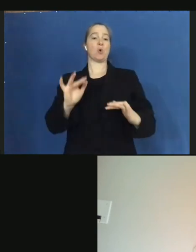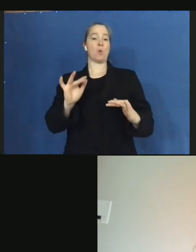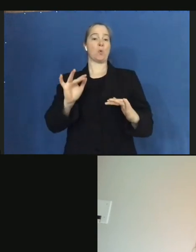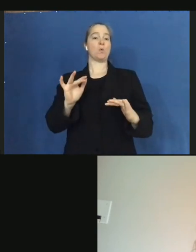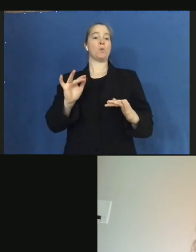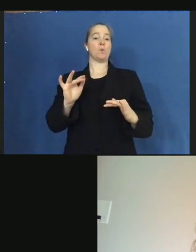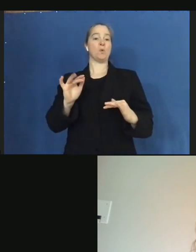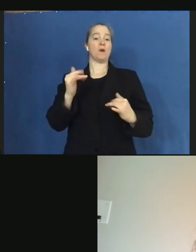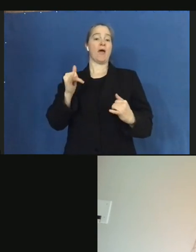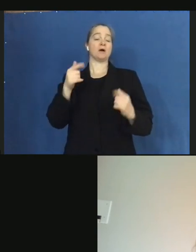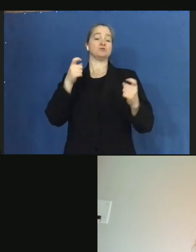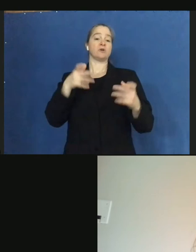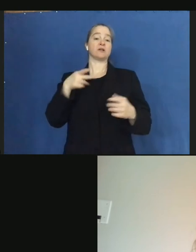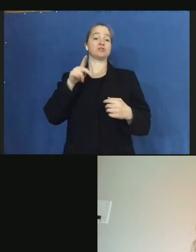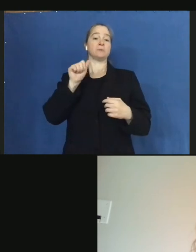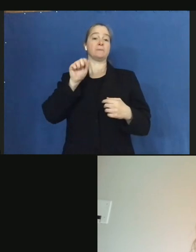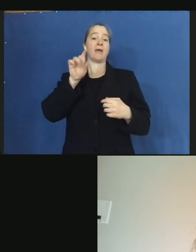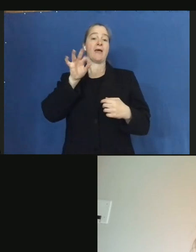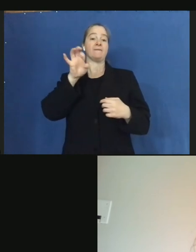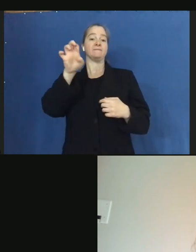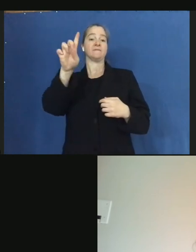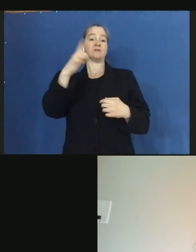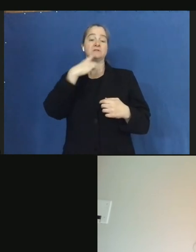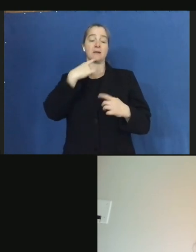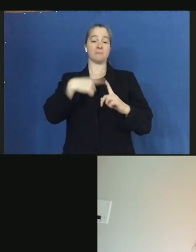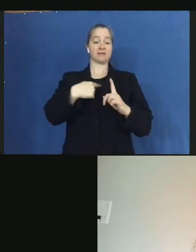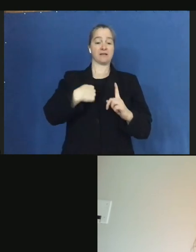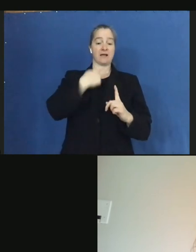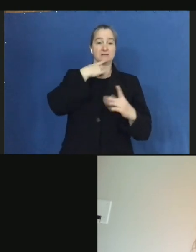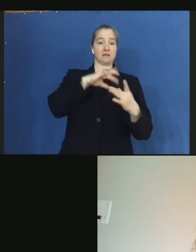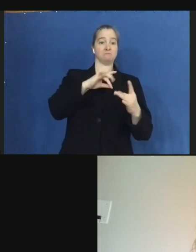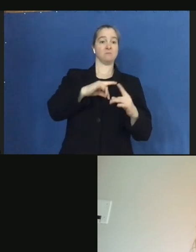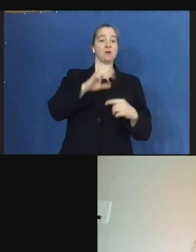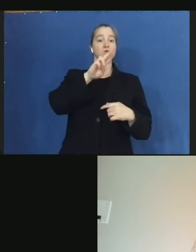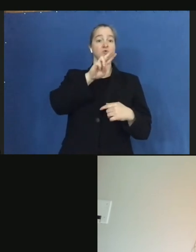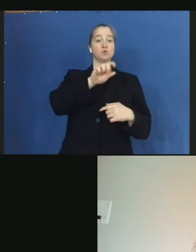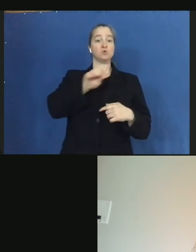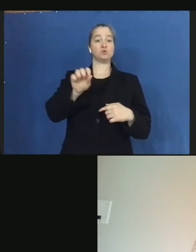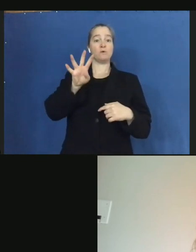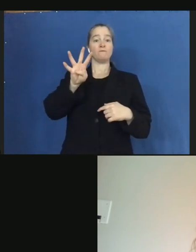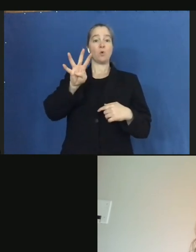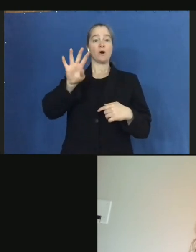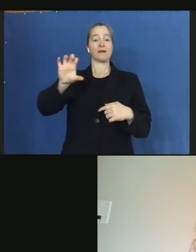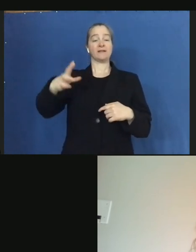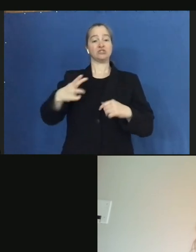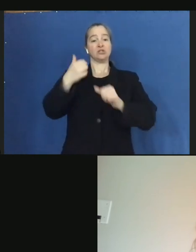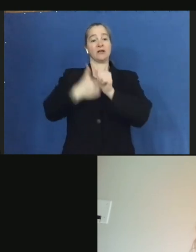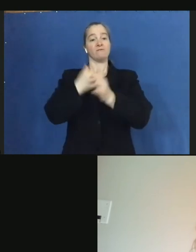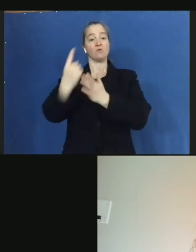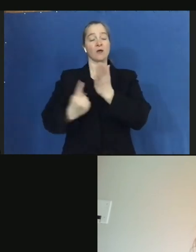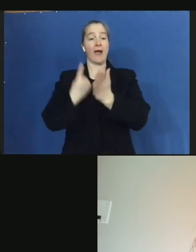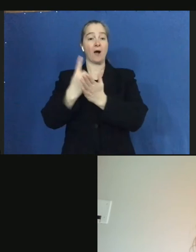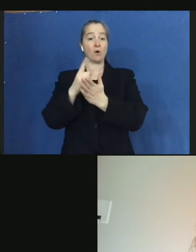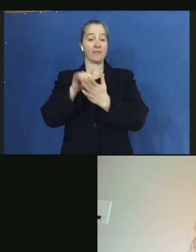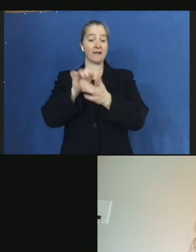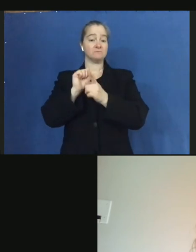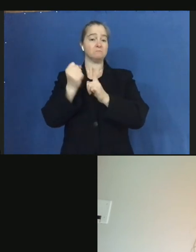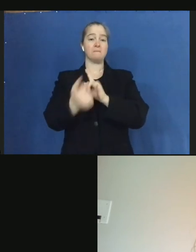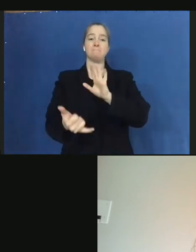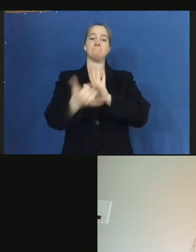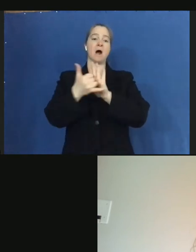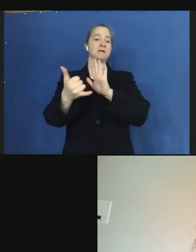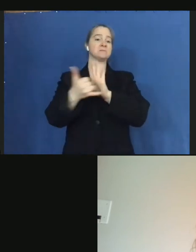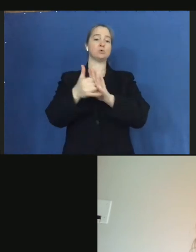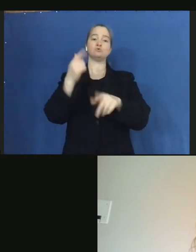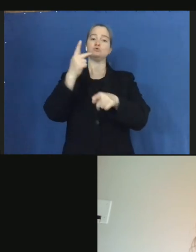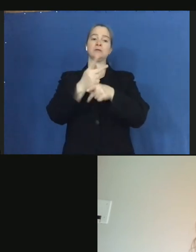Patfield said and I said earlier, two to four inches per hour. In those kind of conditions, it's nearly impossible to keep up fully with that